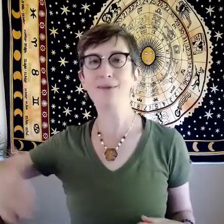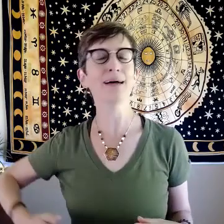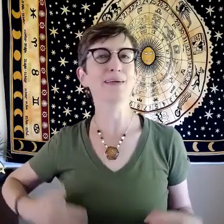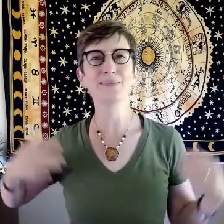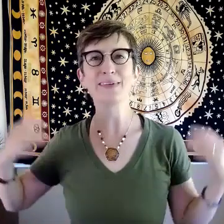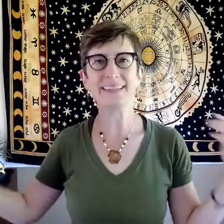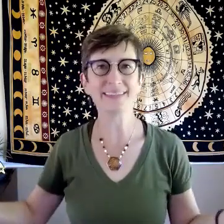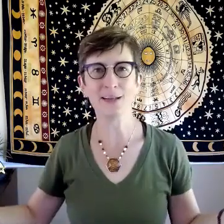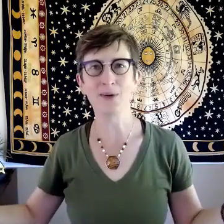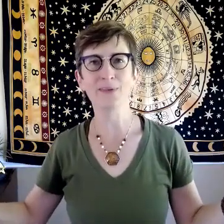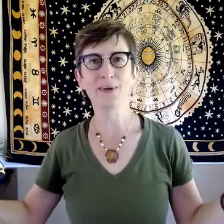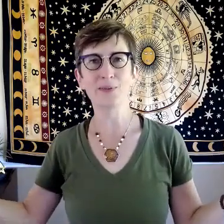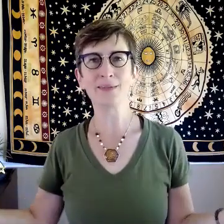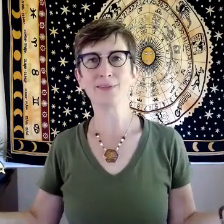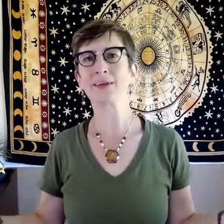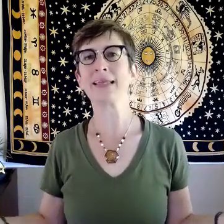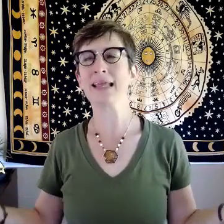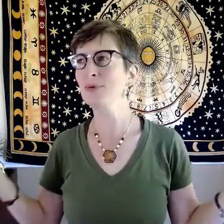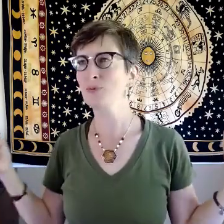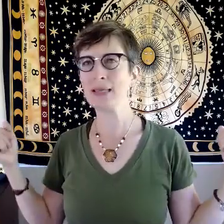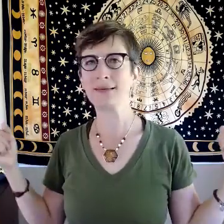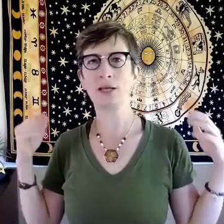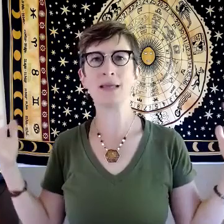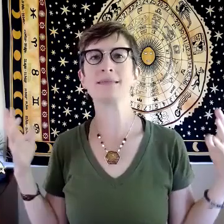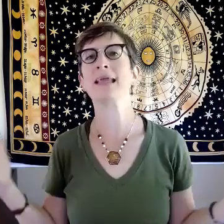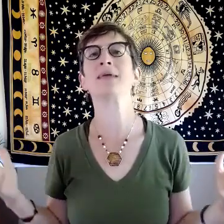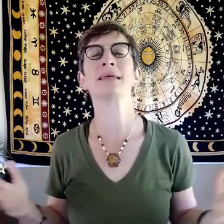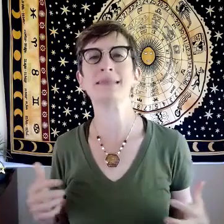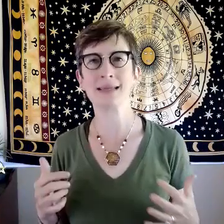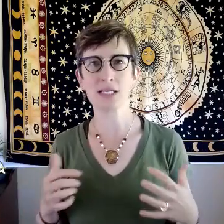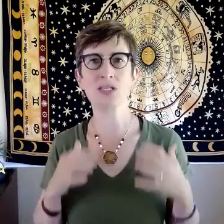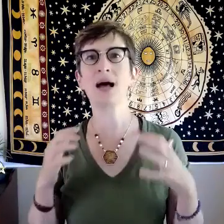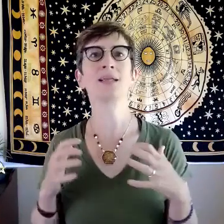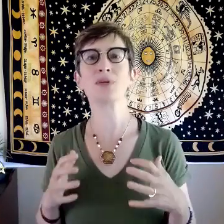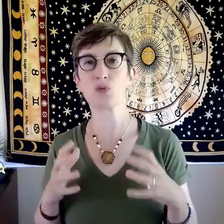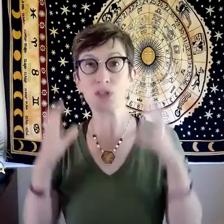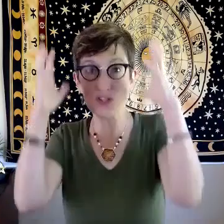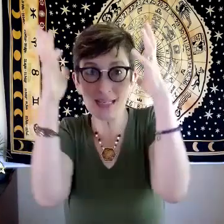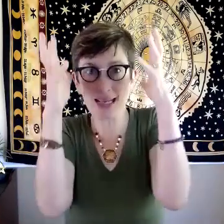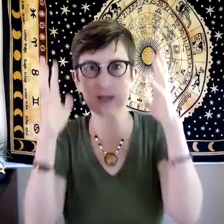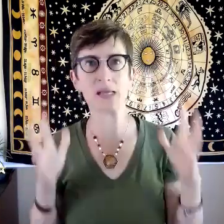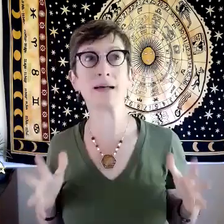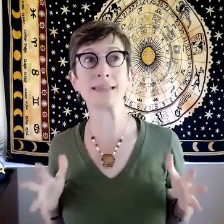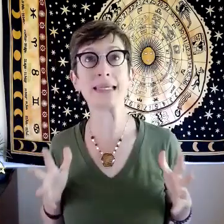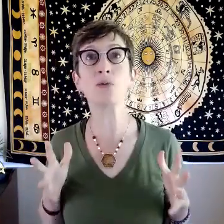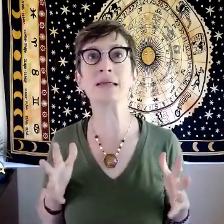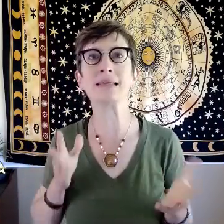we you know we look at him and we you know his name is synonymous with genius because he was